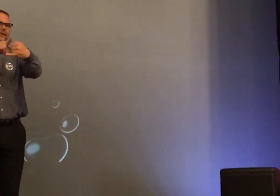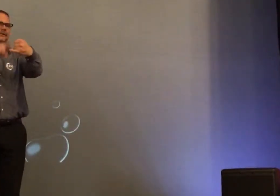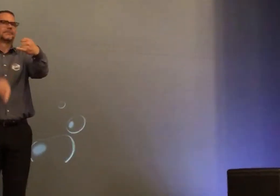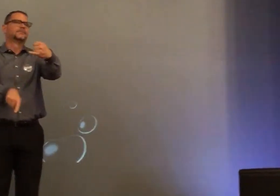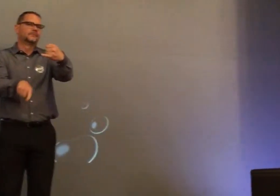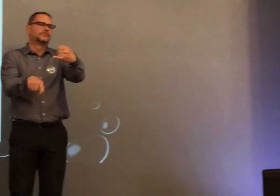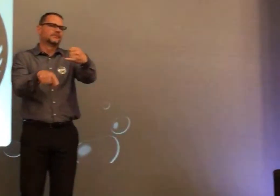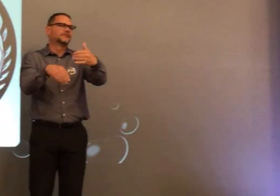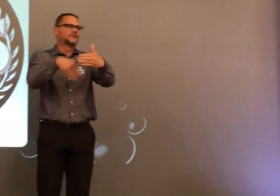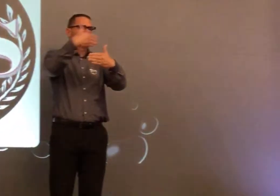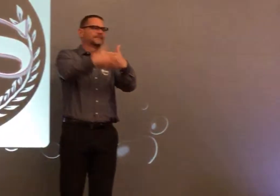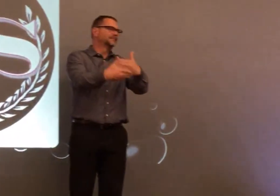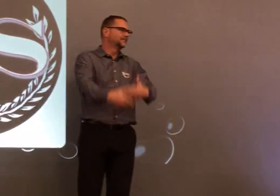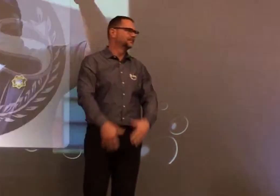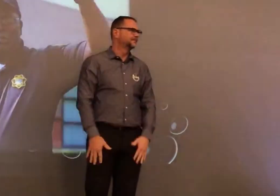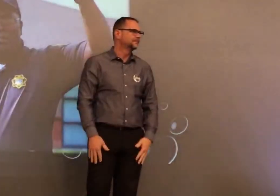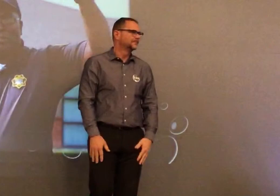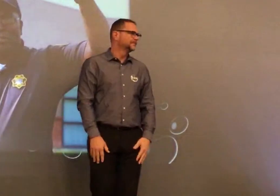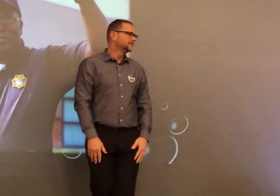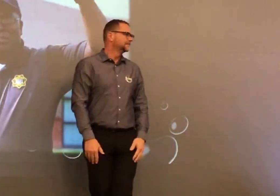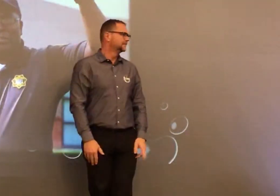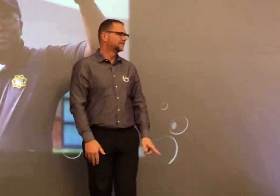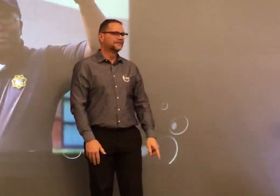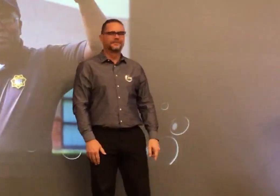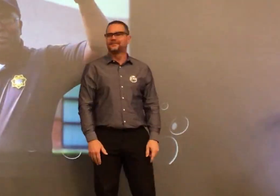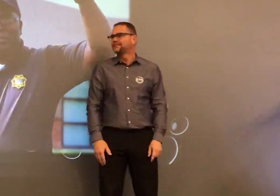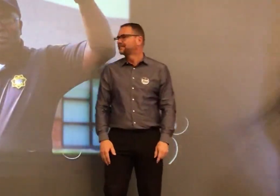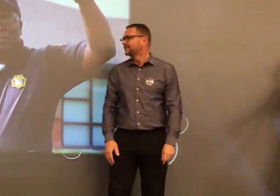Before we close, just some final remarks.